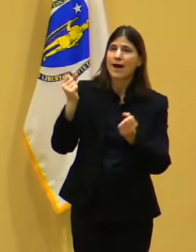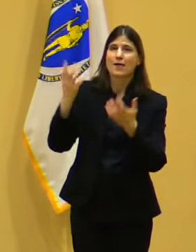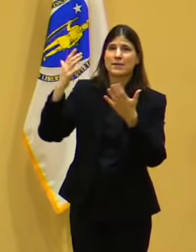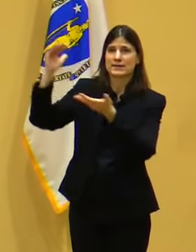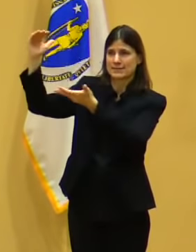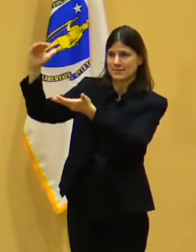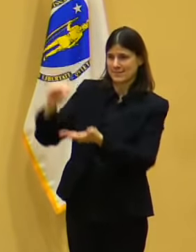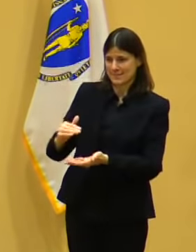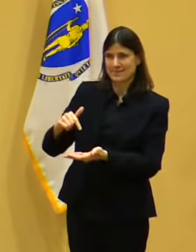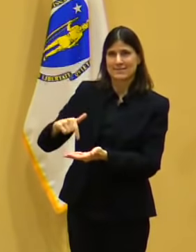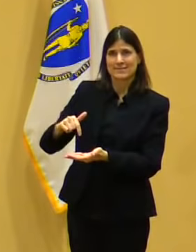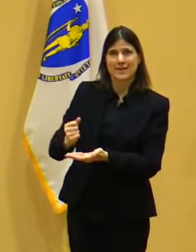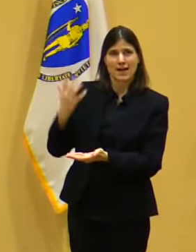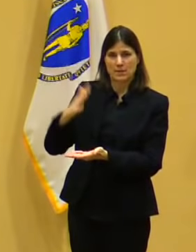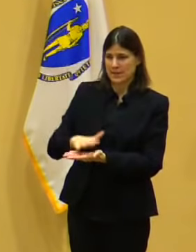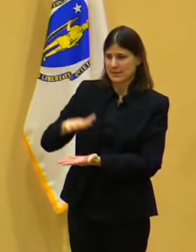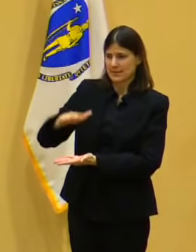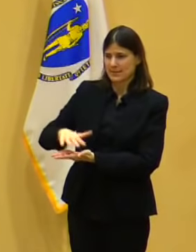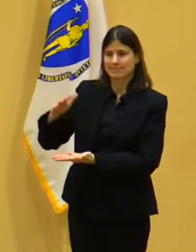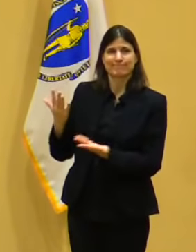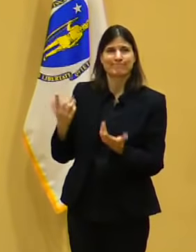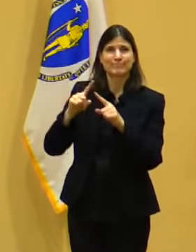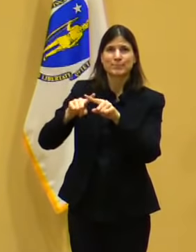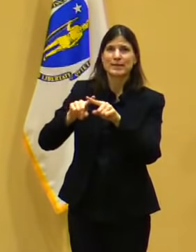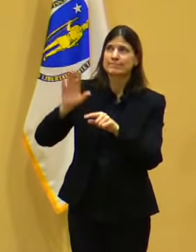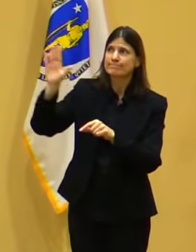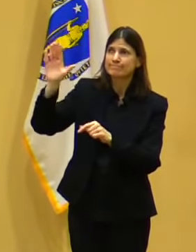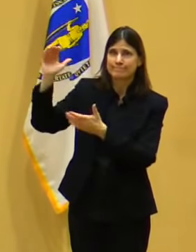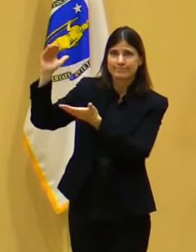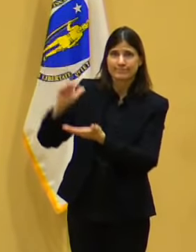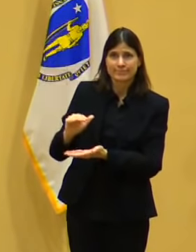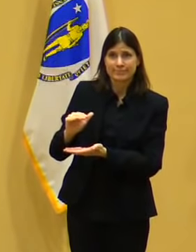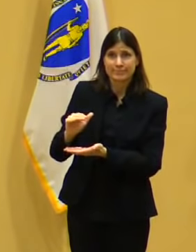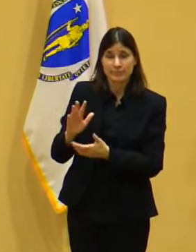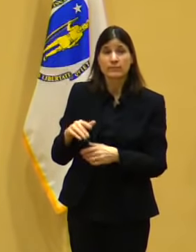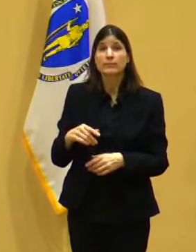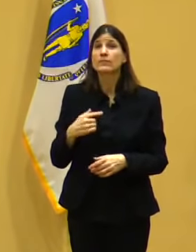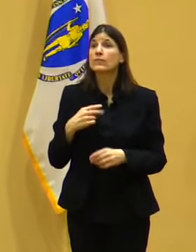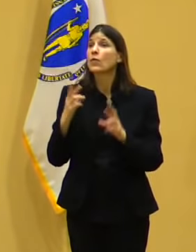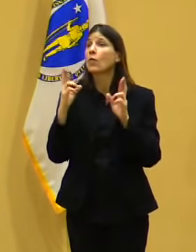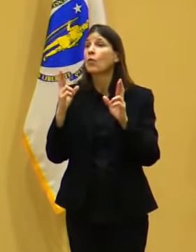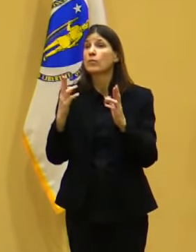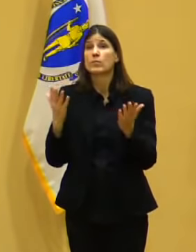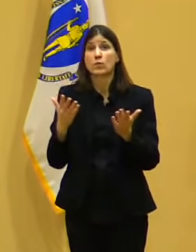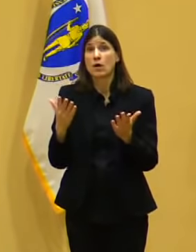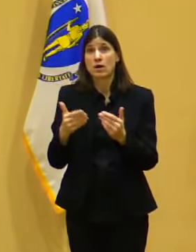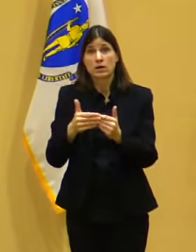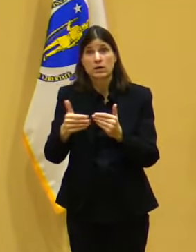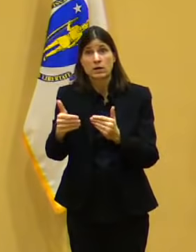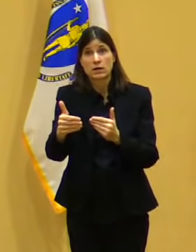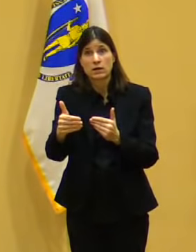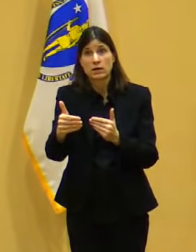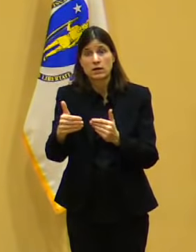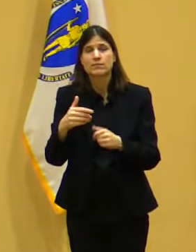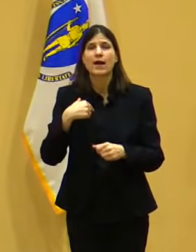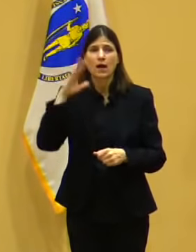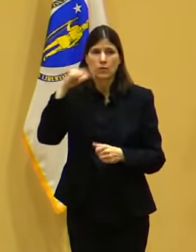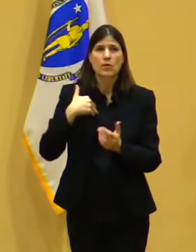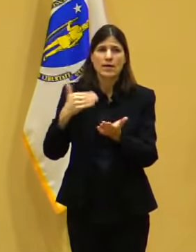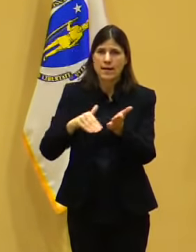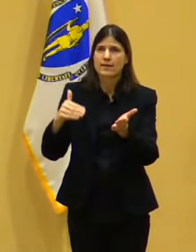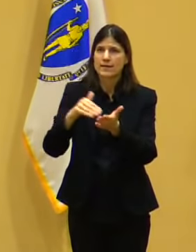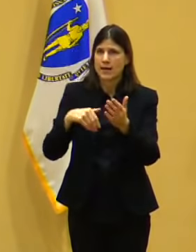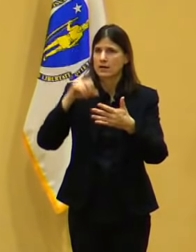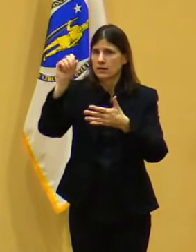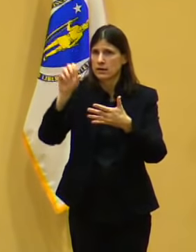from the feds. And, you know, my hope is that we get to the point, and I've said this before, that we're doing a